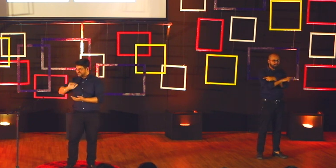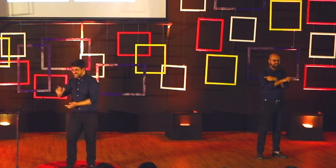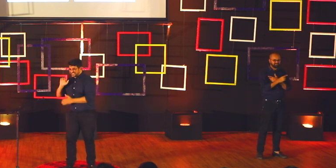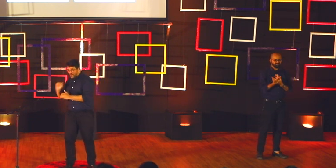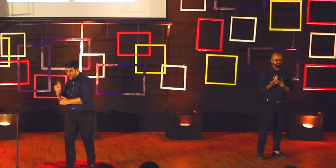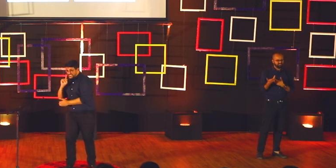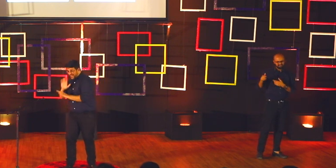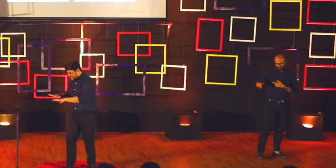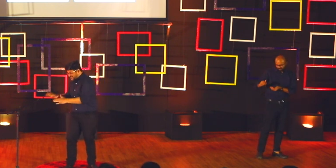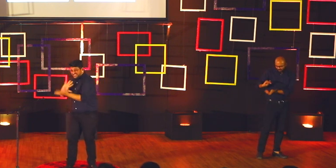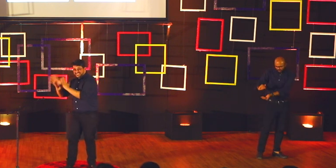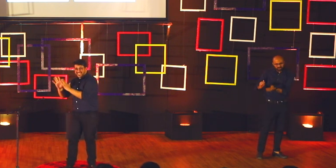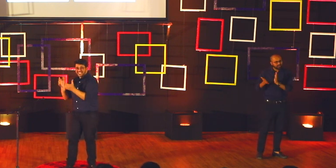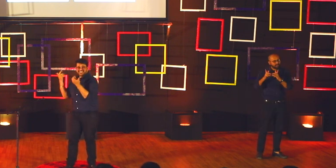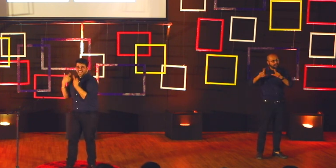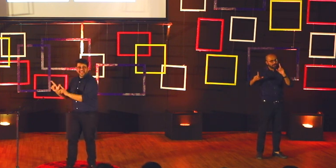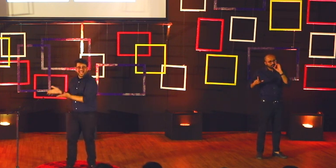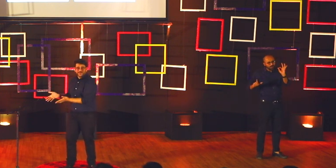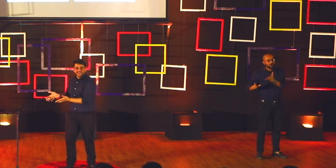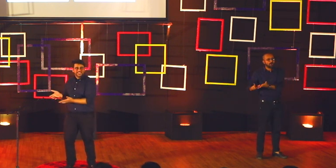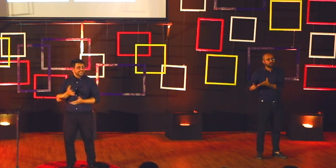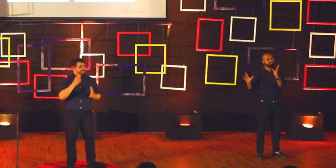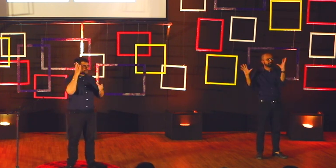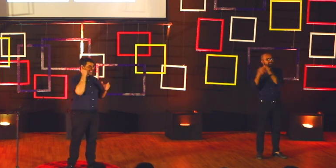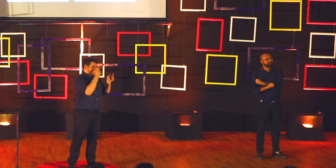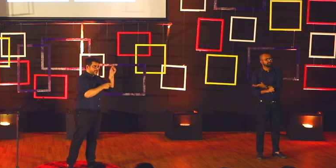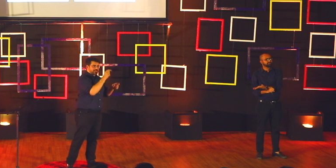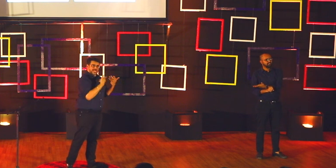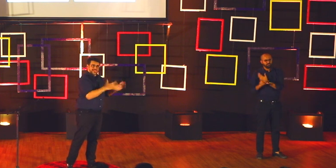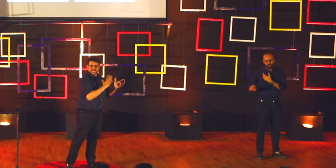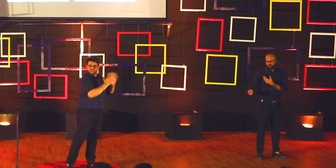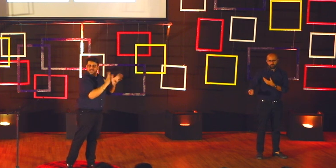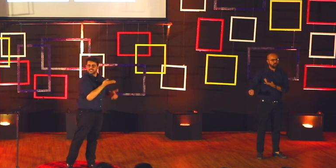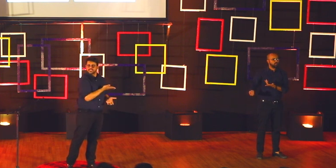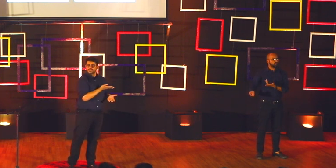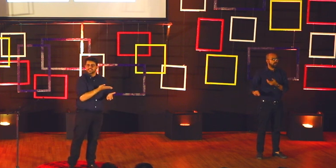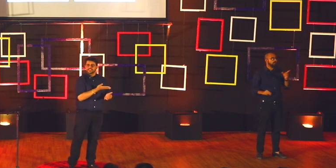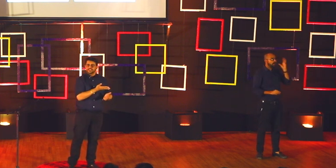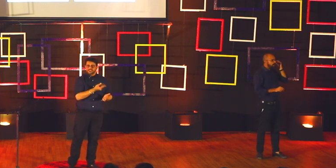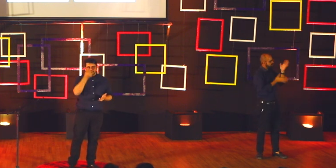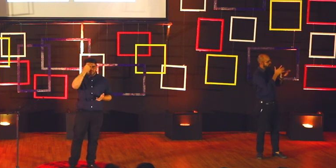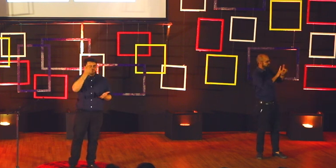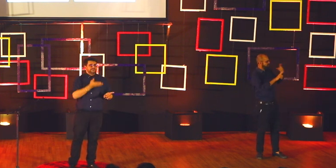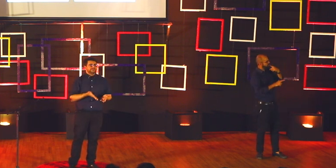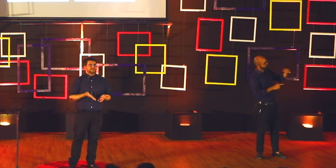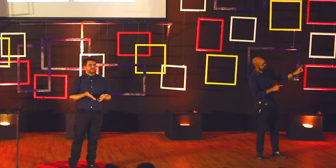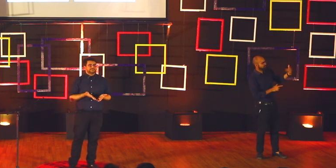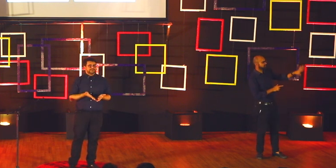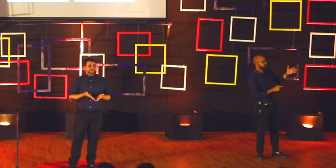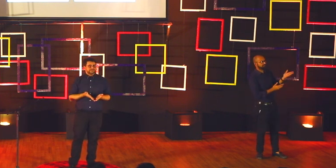Can you imagine, a child who is deaf, his natural language, they are not being allowed and people whose sign language would be the second or the third language, they are